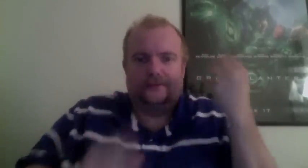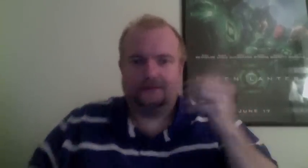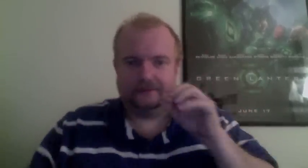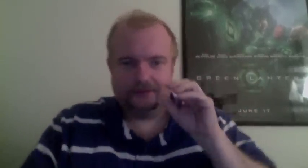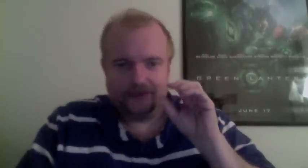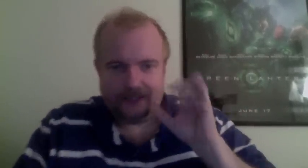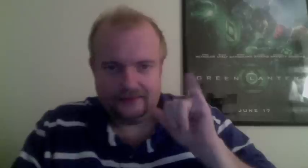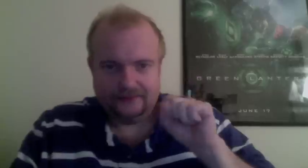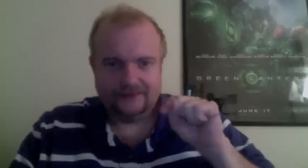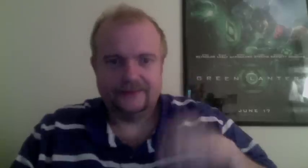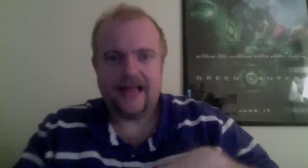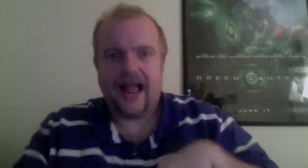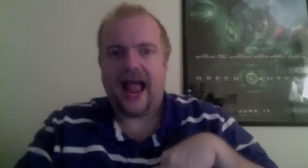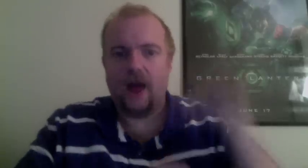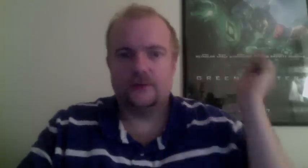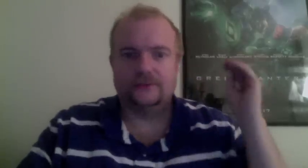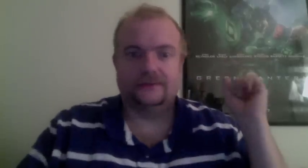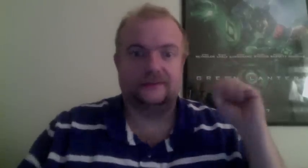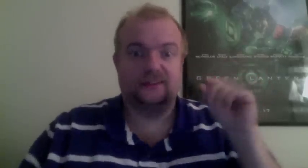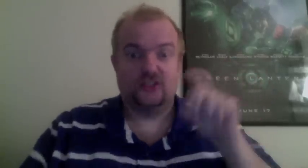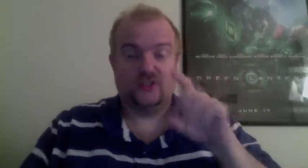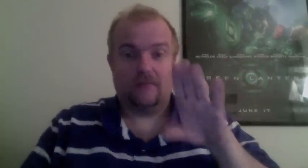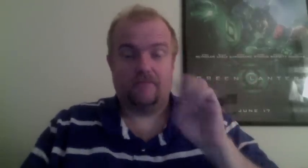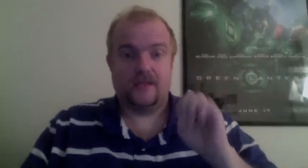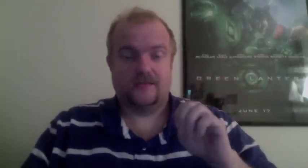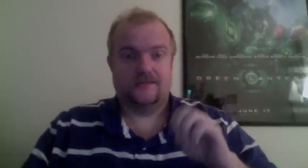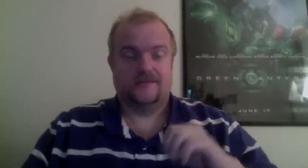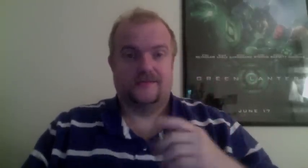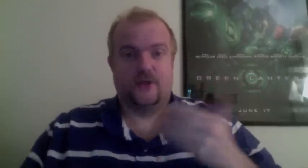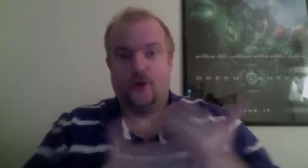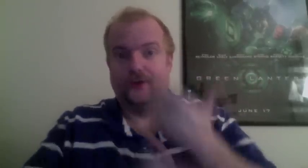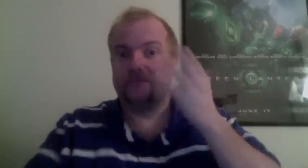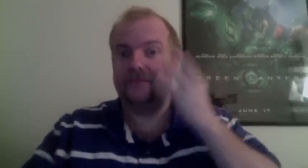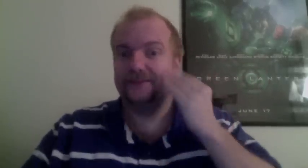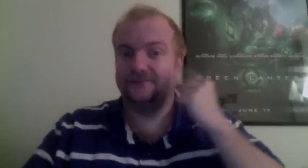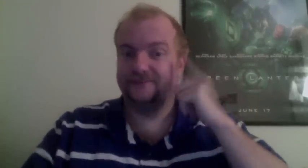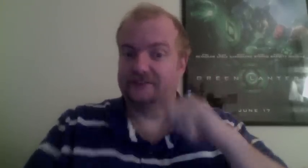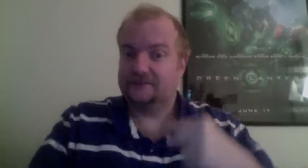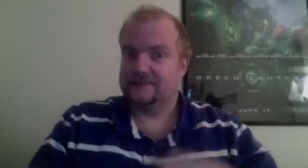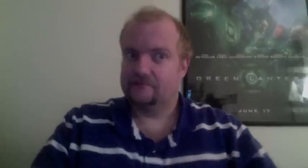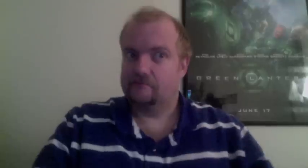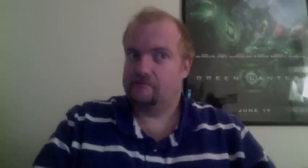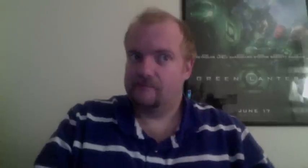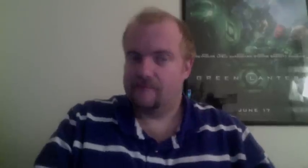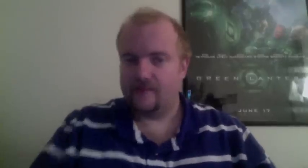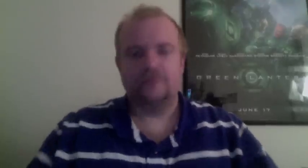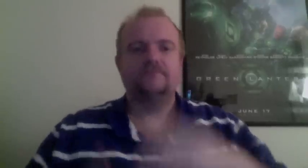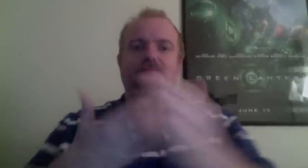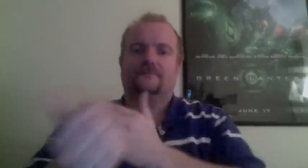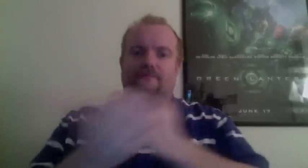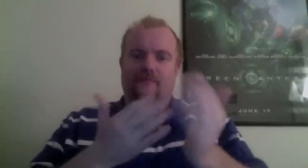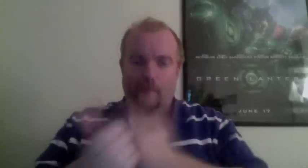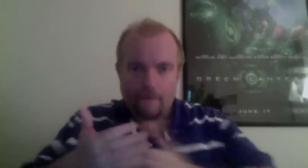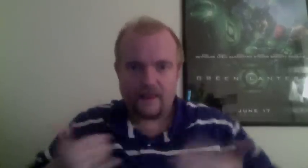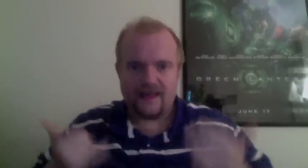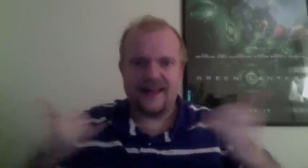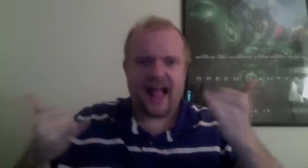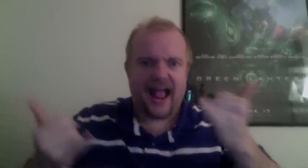fungal infections are common. Tell your doctor if you have had TB, hepatitis B, are prone to infections, or have symptoms such as fever, fatigue,